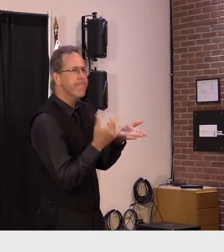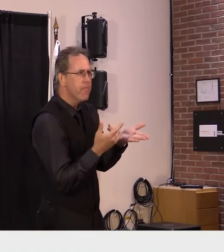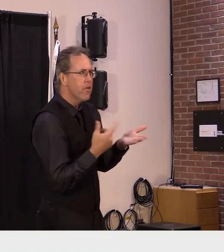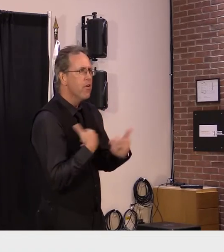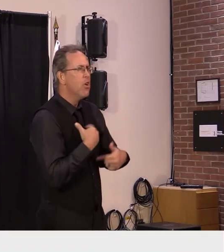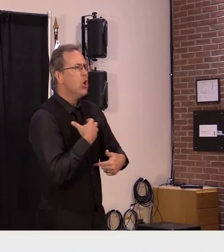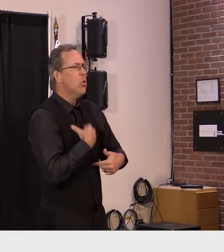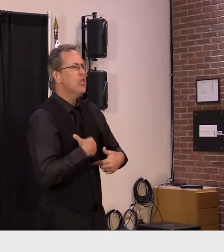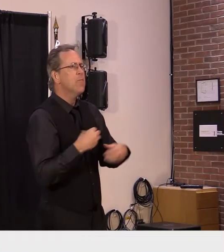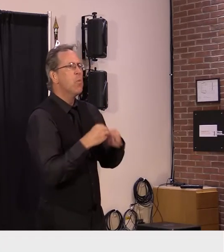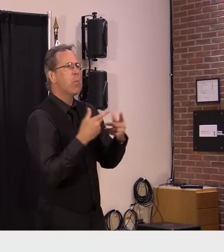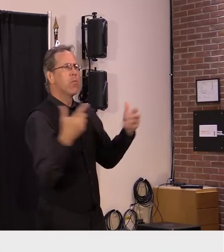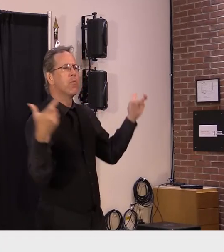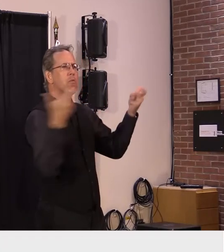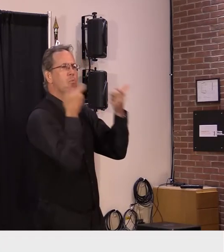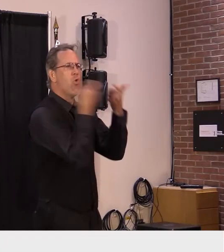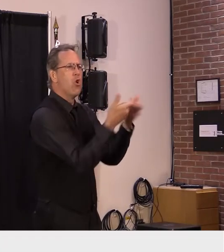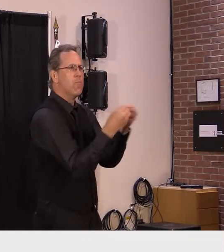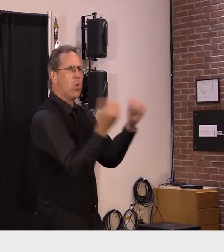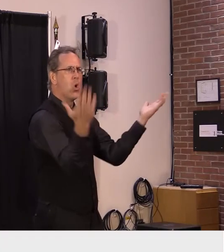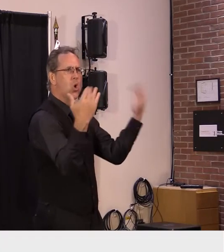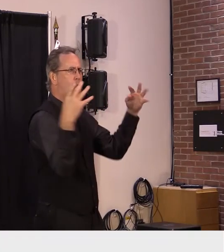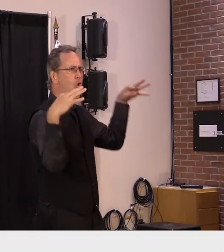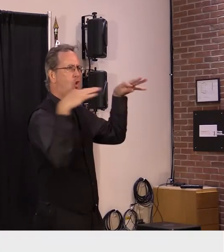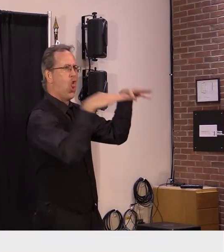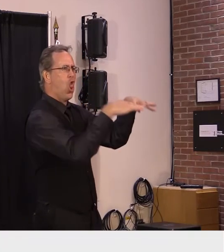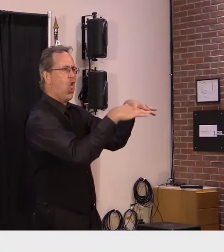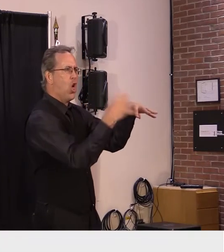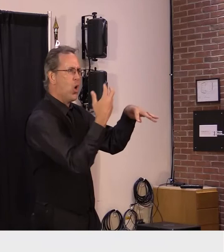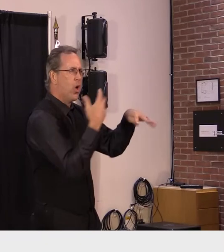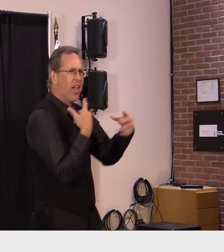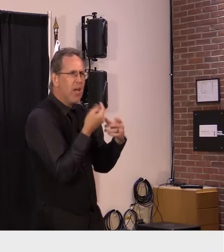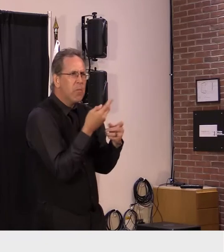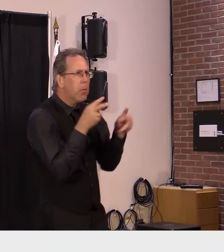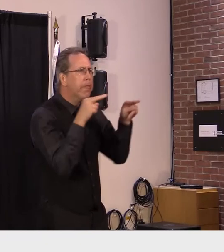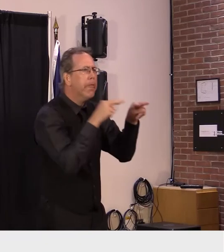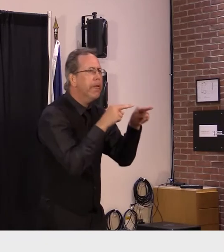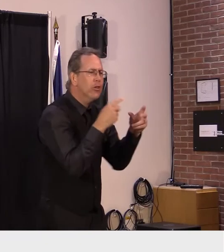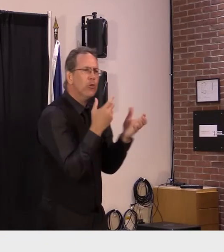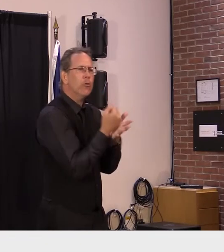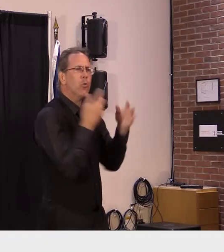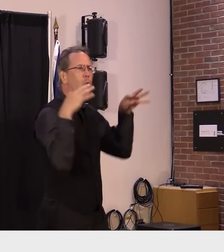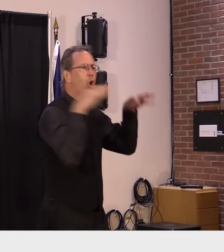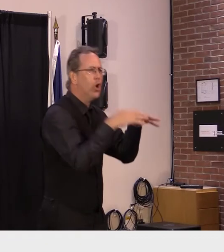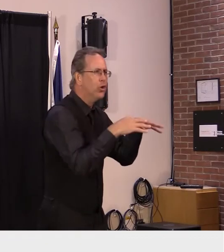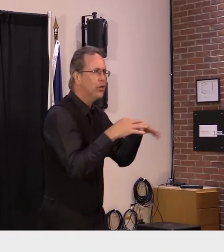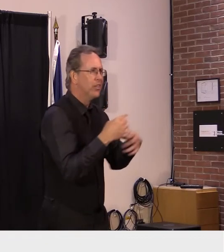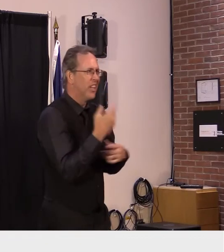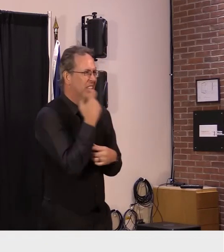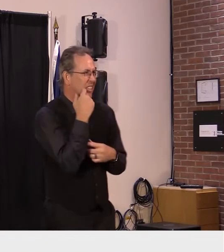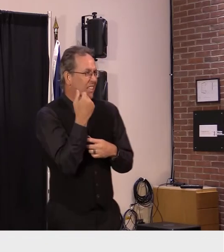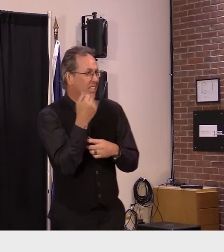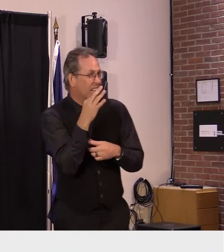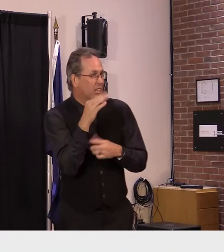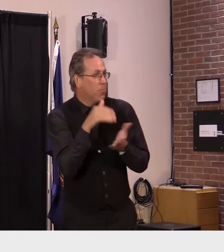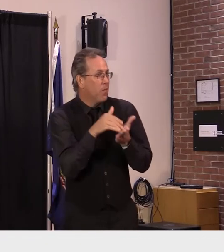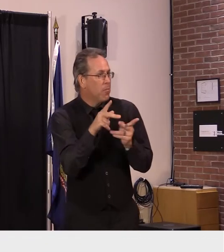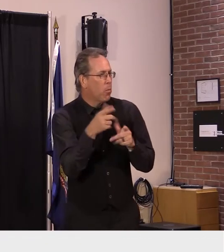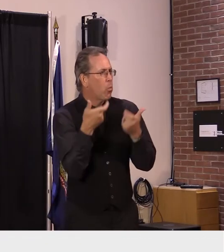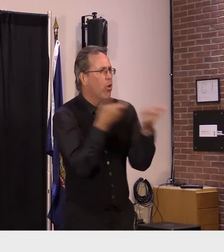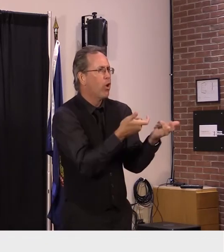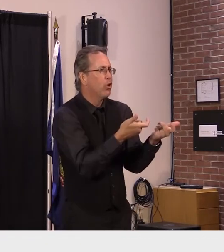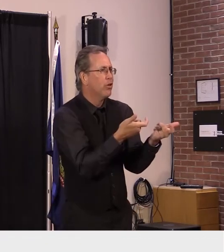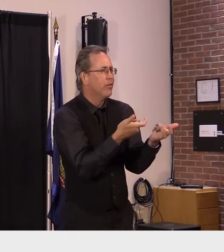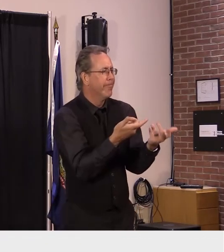what 330 million people in the country and i believe we only had 19 million watching um